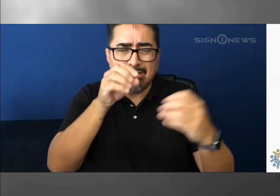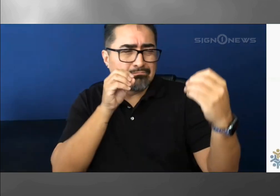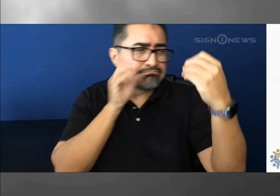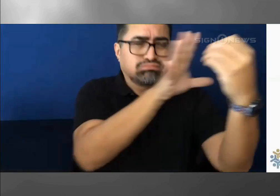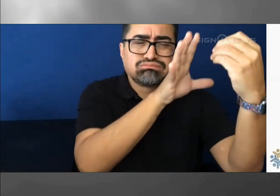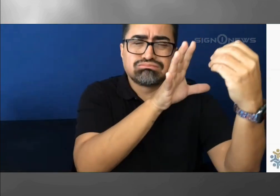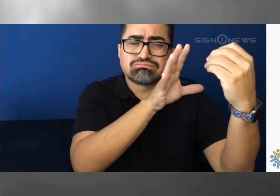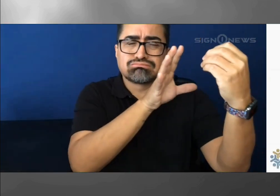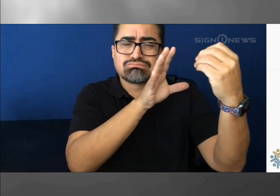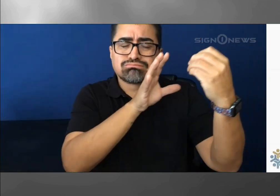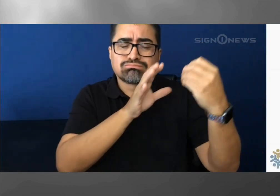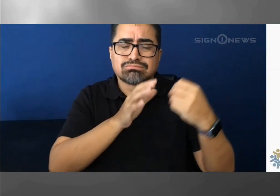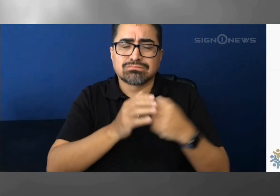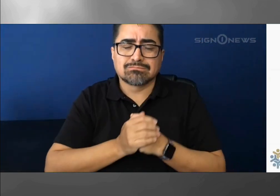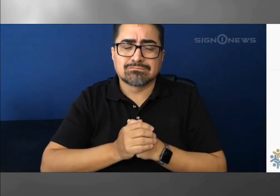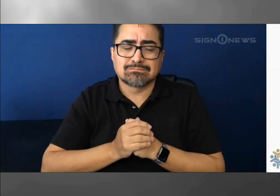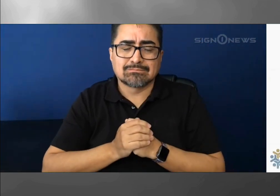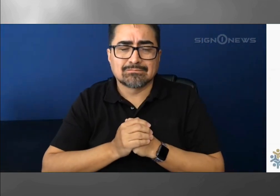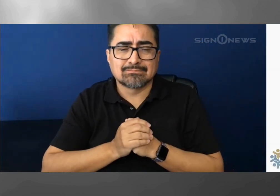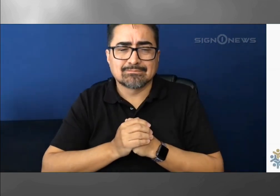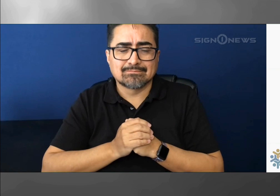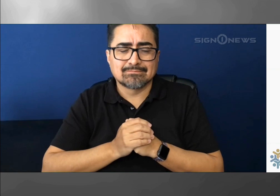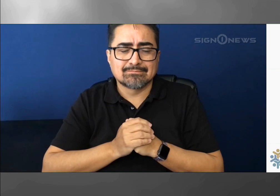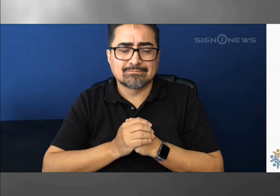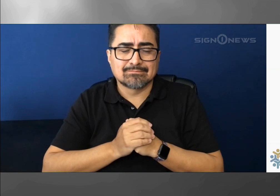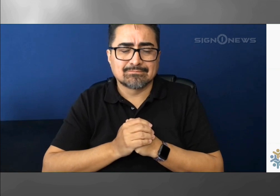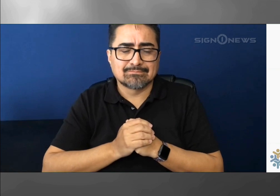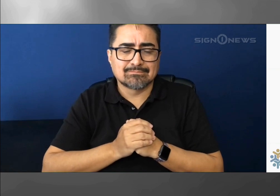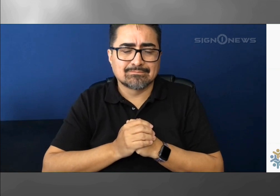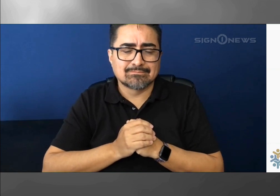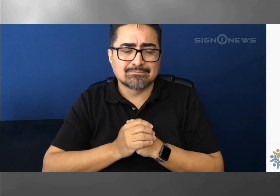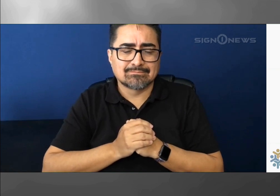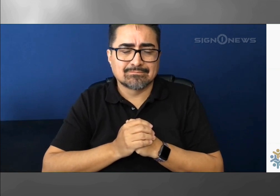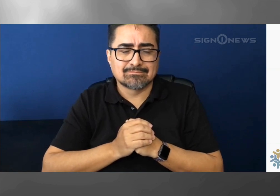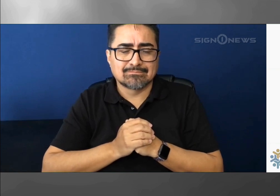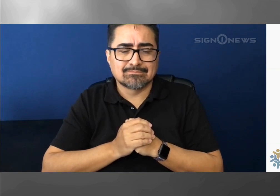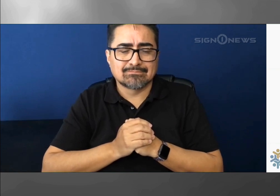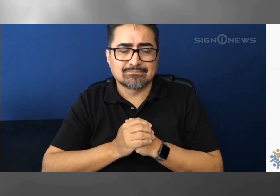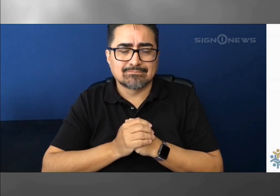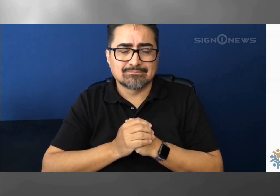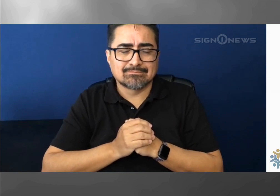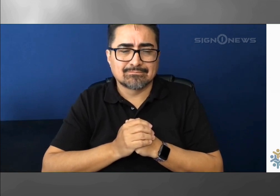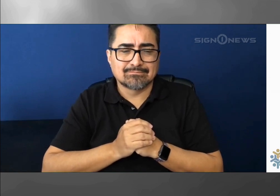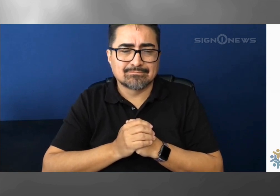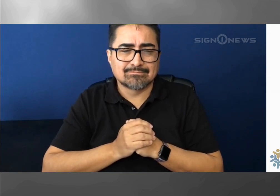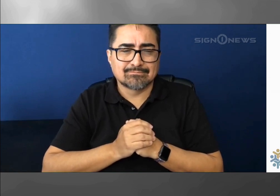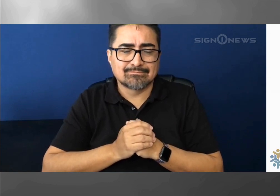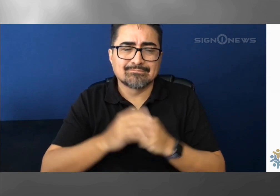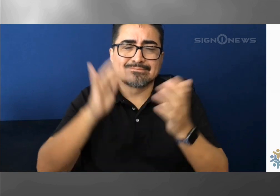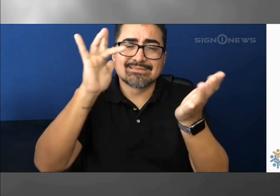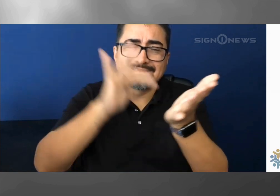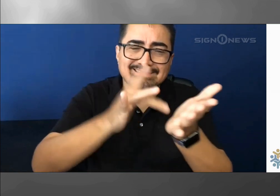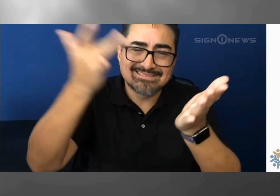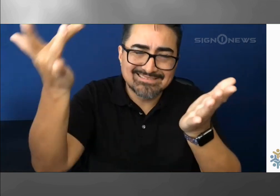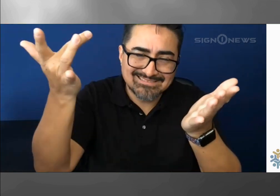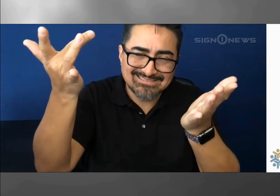voting. For checking on the apps of TVX. From now through Election Day,